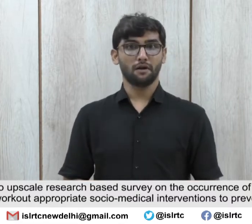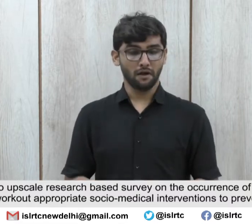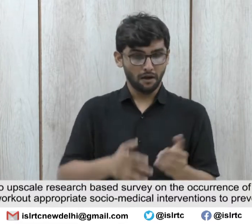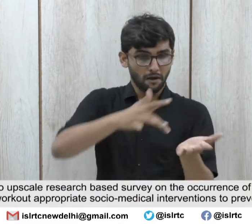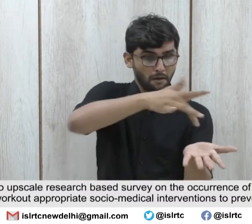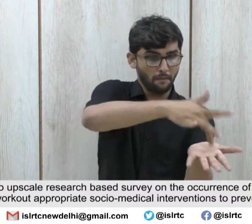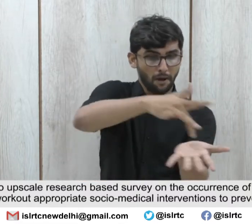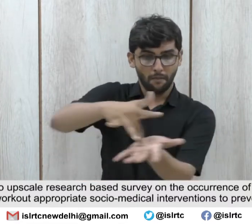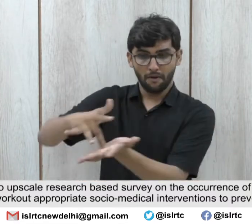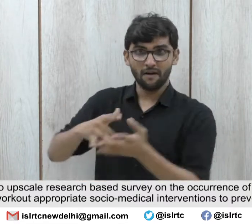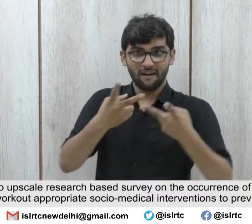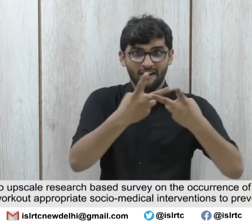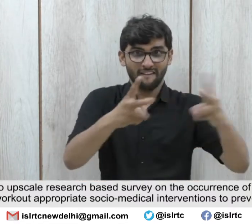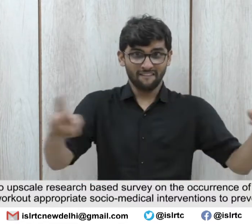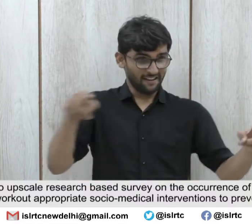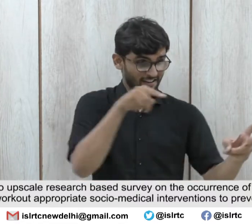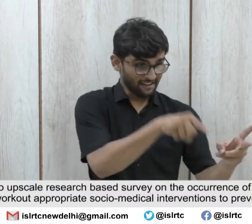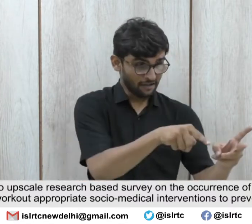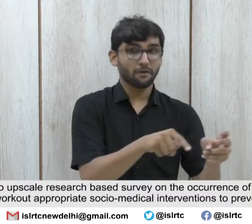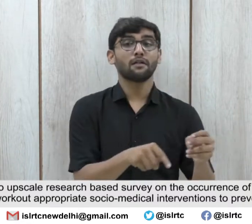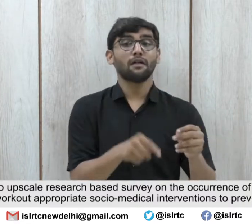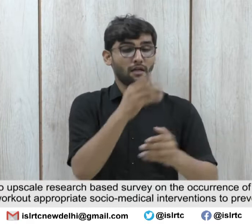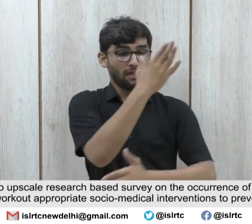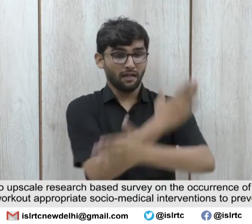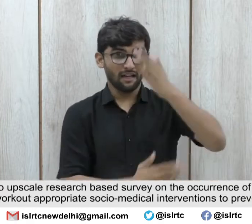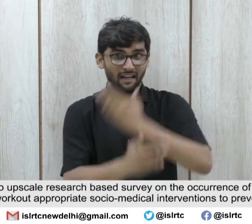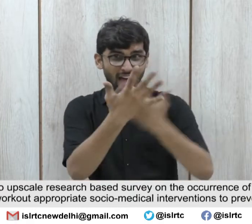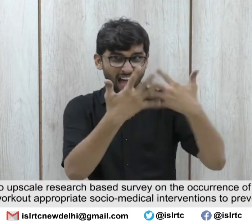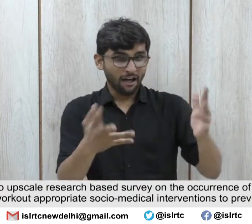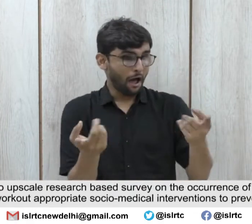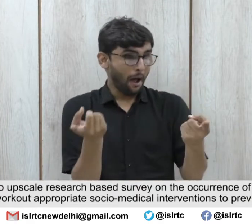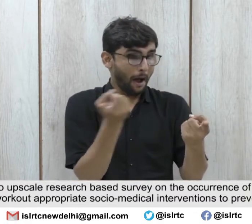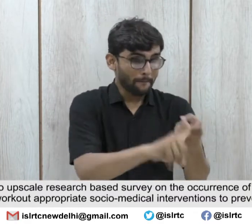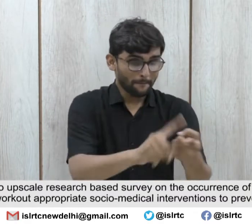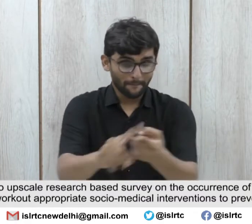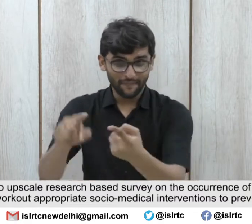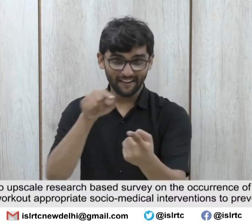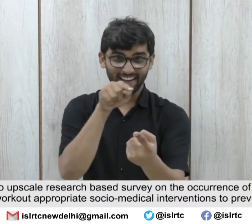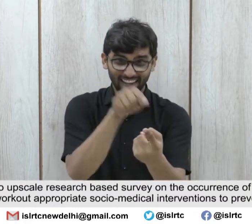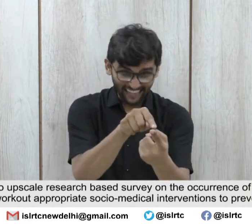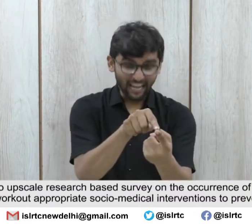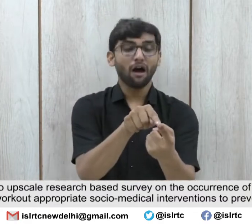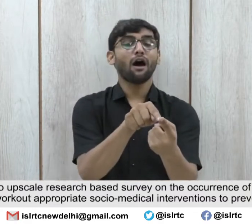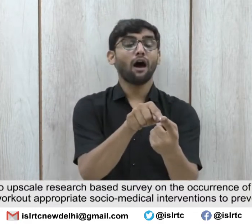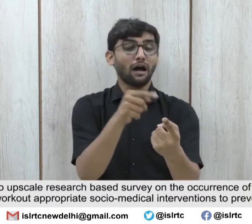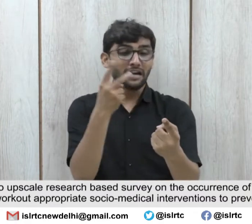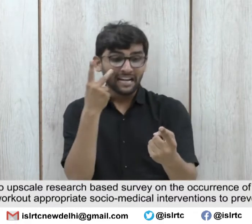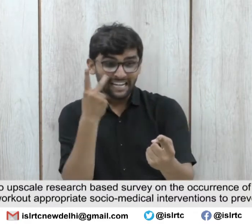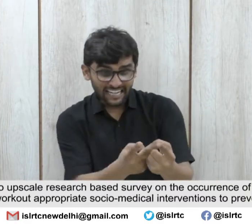There is a need to upscale research based survey on the occurrence of disability at